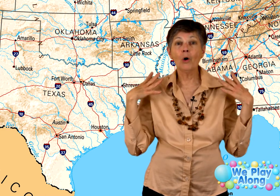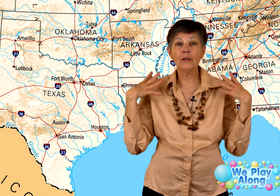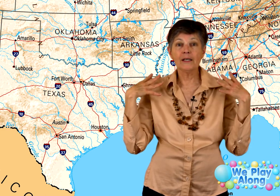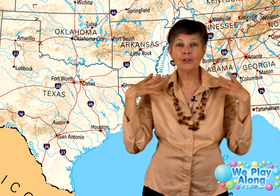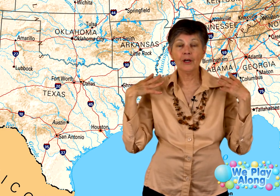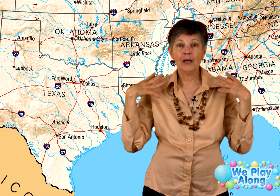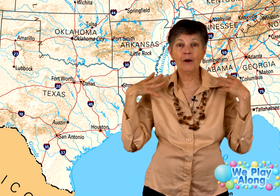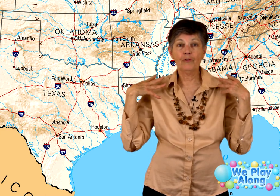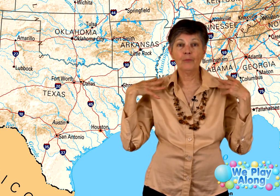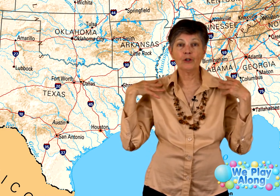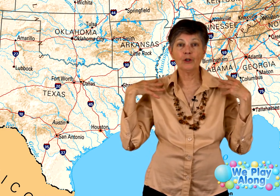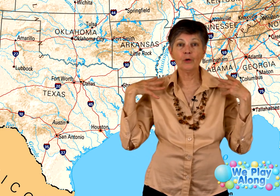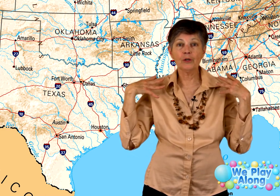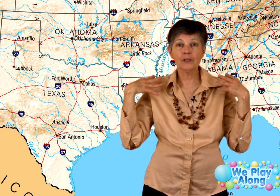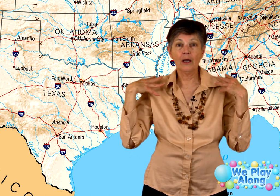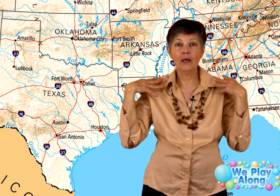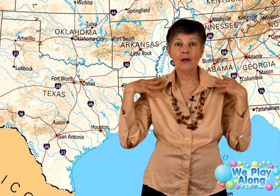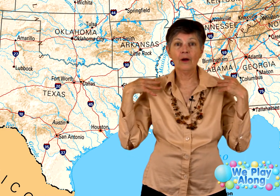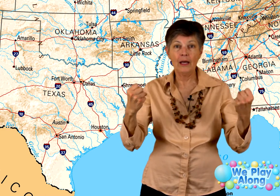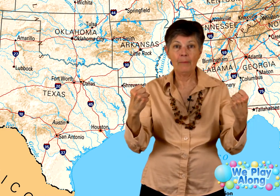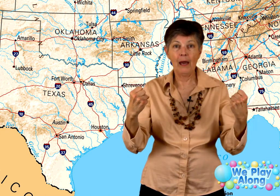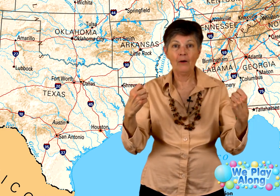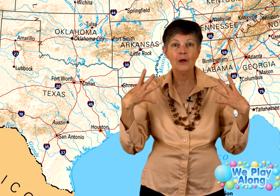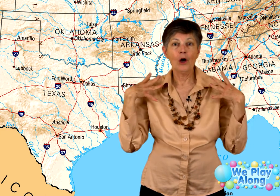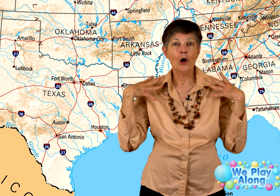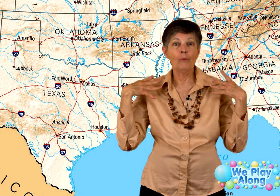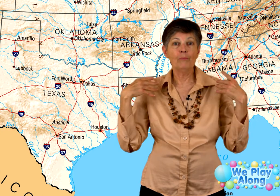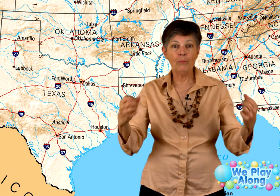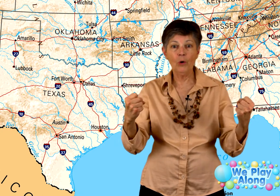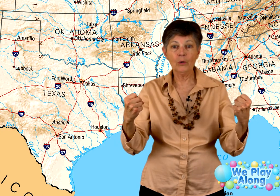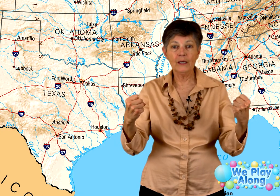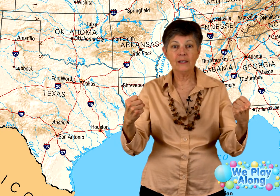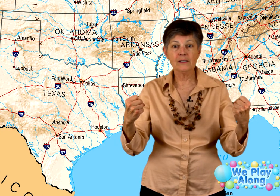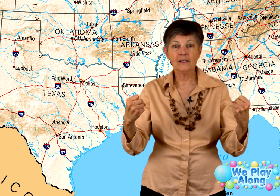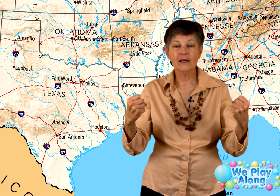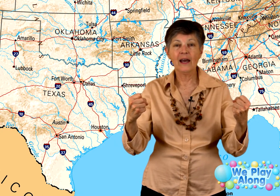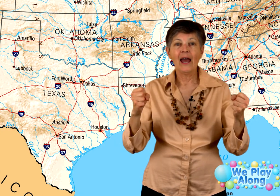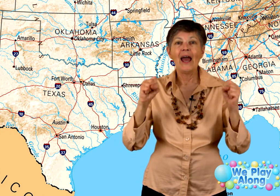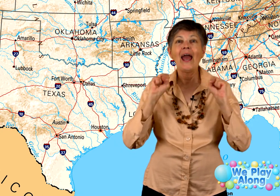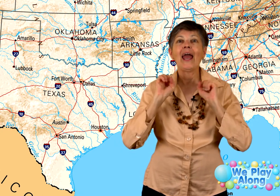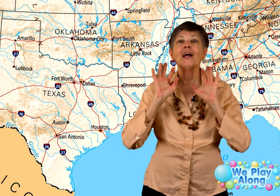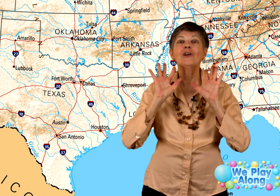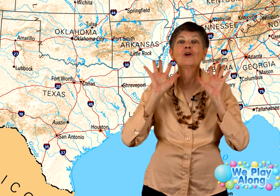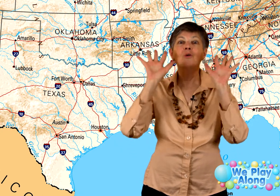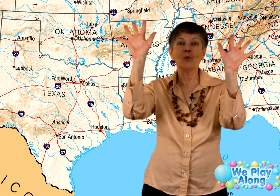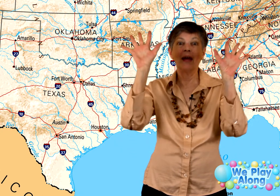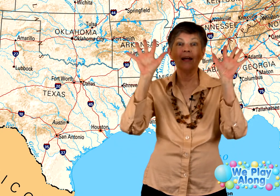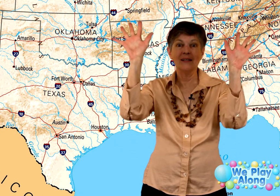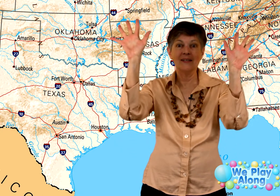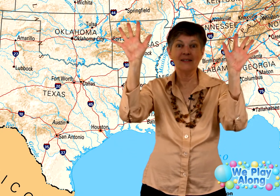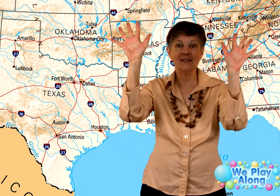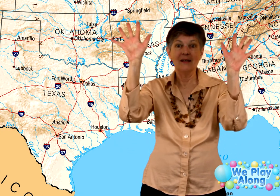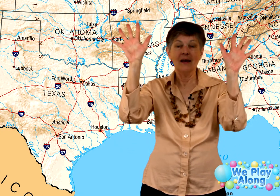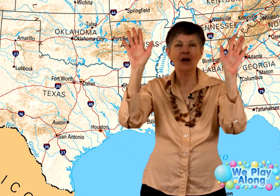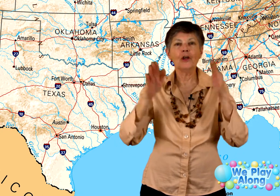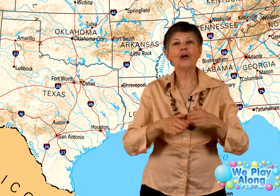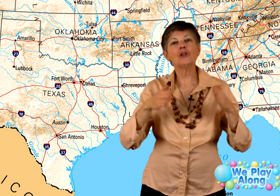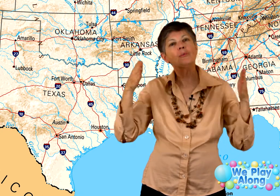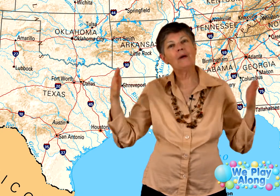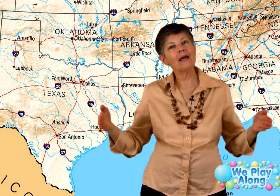Boldest. You're going to come from your shoulders here and come out. Boldest and grandest. You can do big